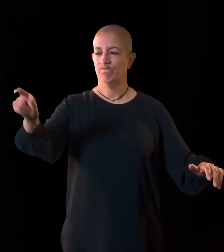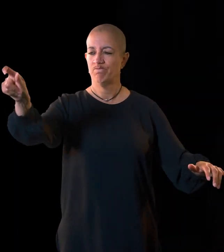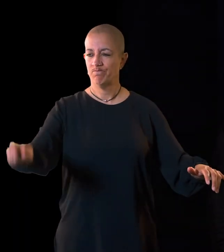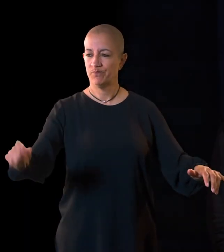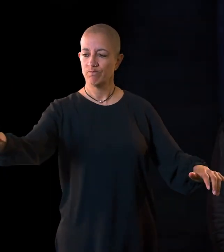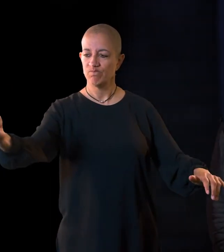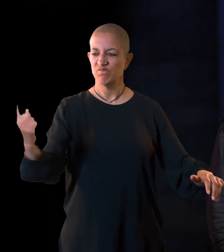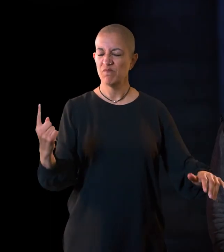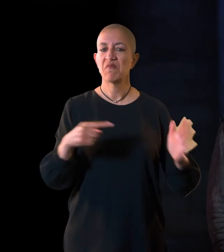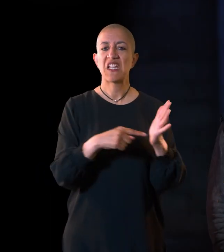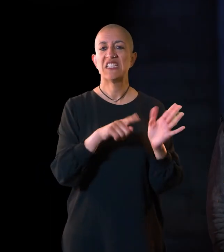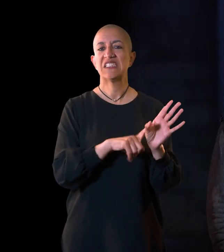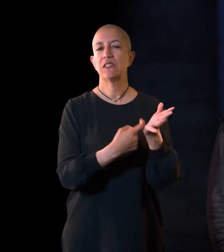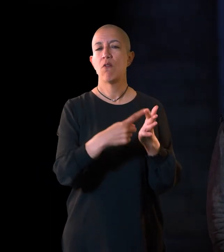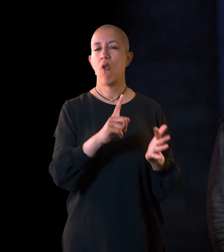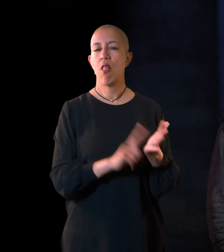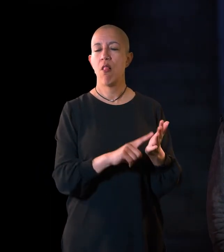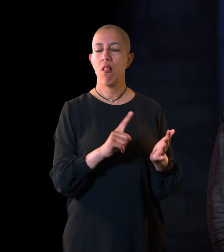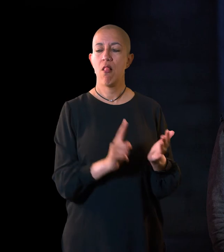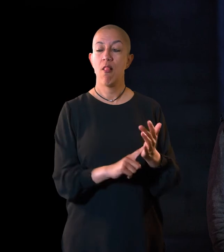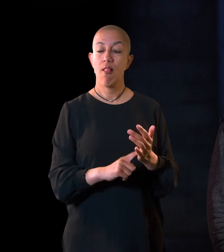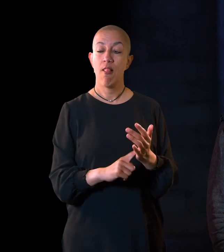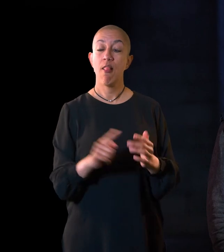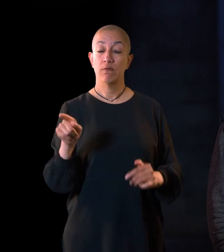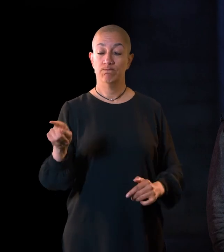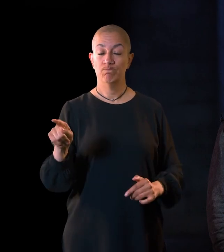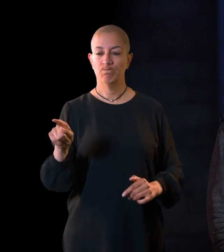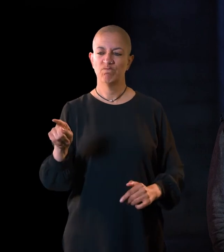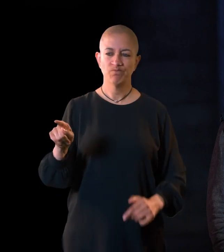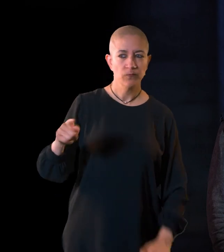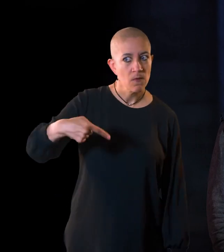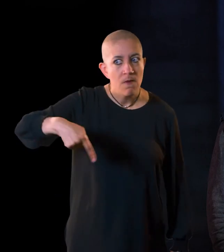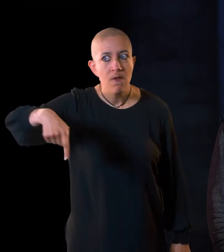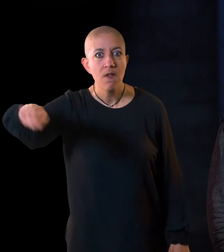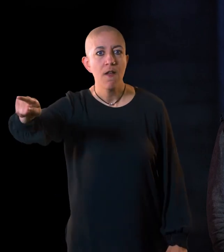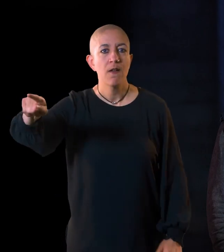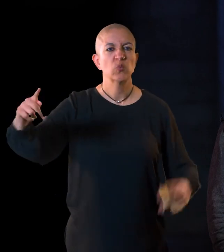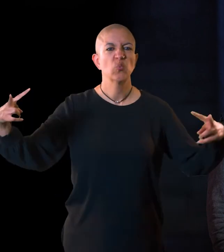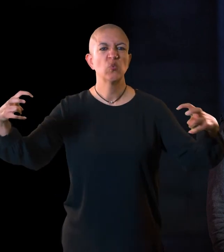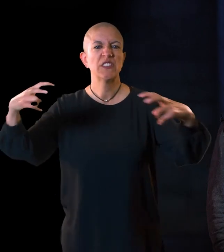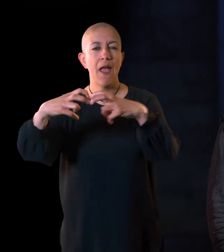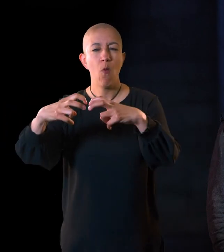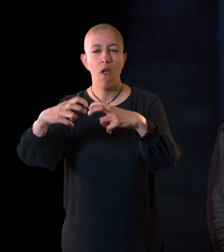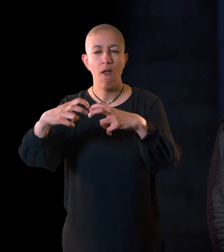Richard employs a man called Tyrrell instead. Tyrrell goes to the Tower and kills the princes.